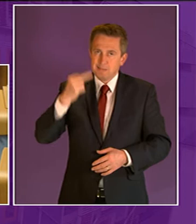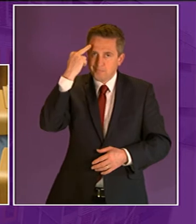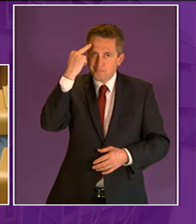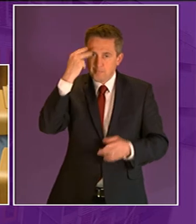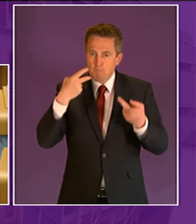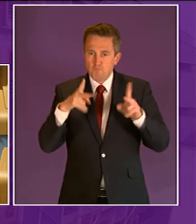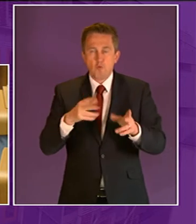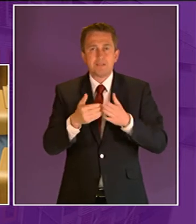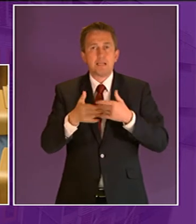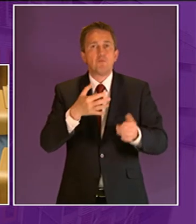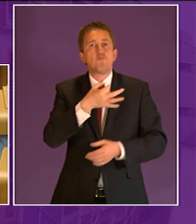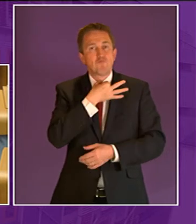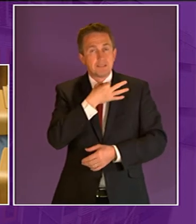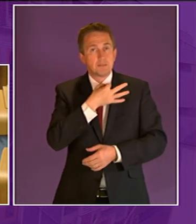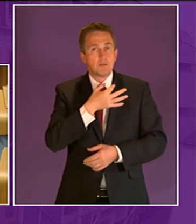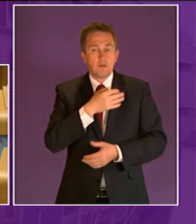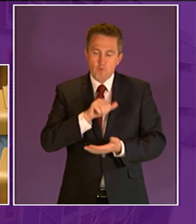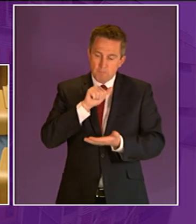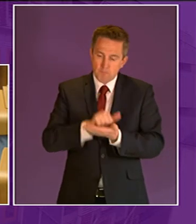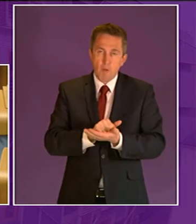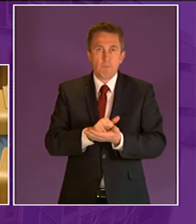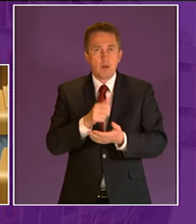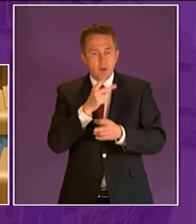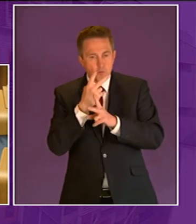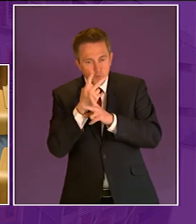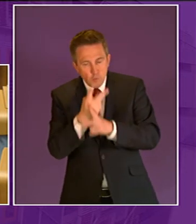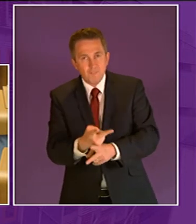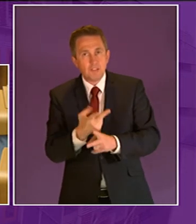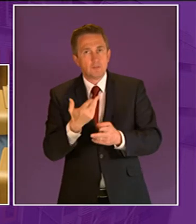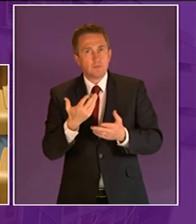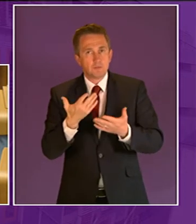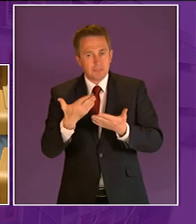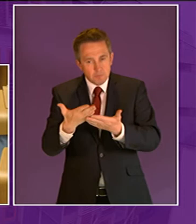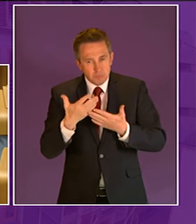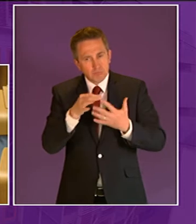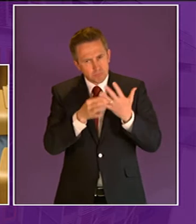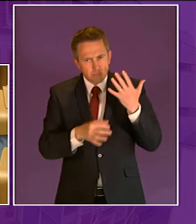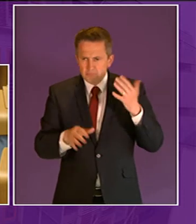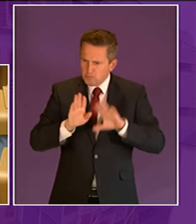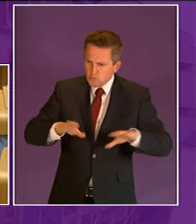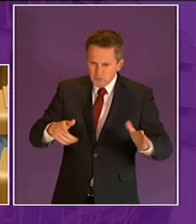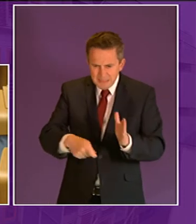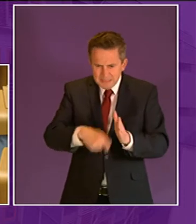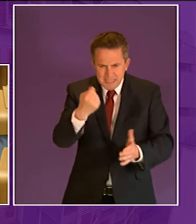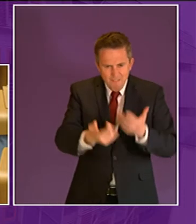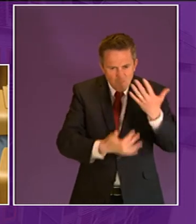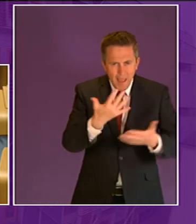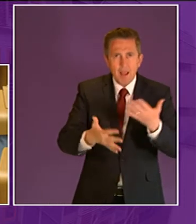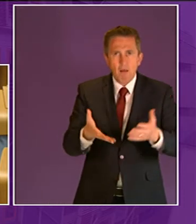with proper supervision and instruction it is fantastically valuable for children to set a fire to use a knife to take part in a whole range of